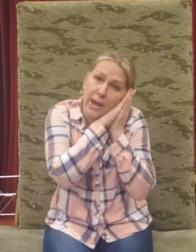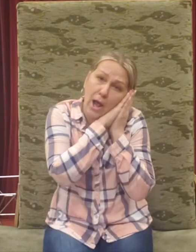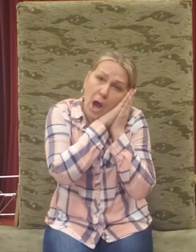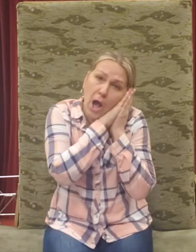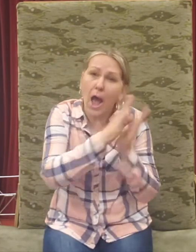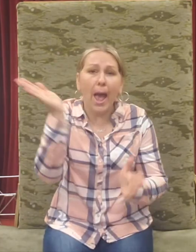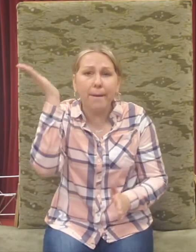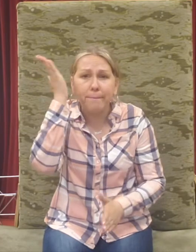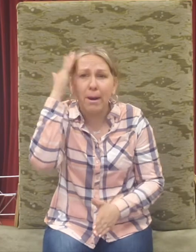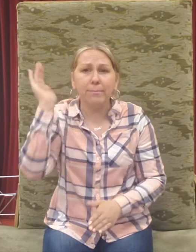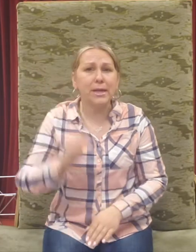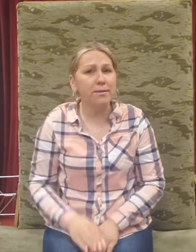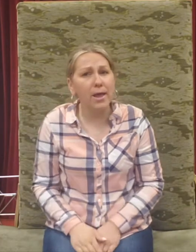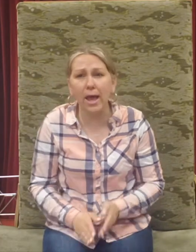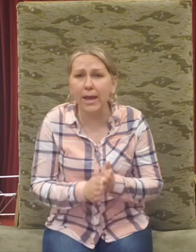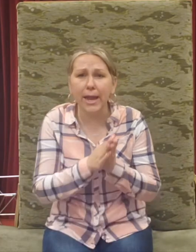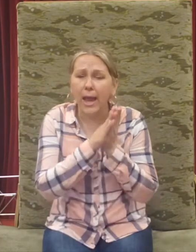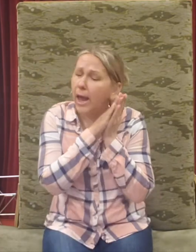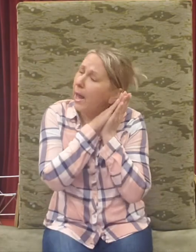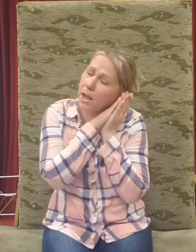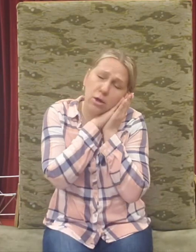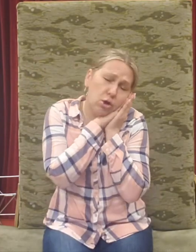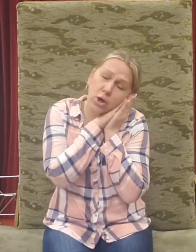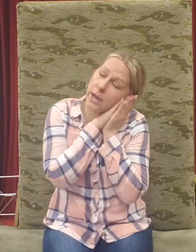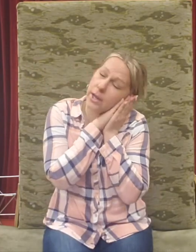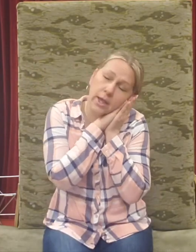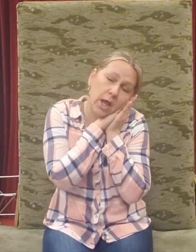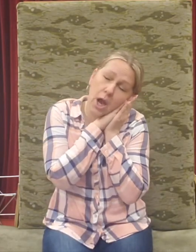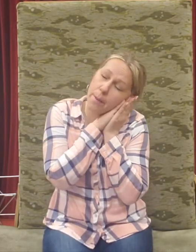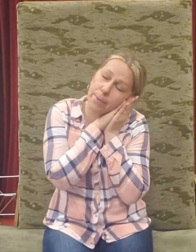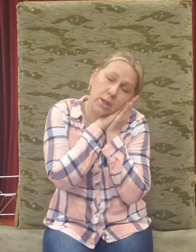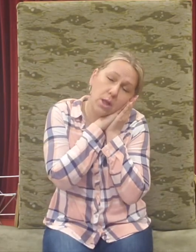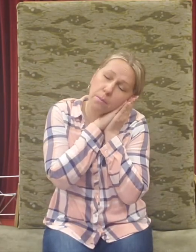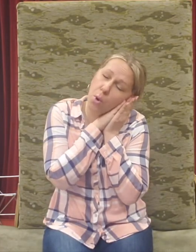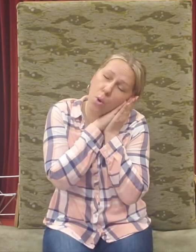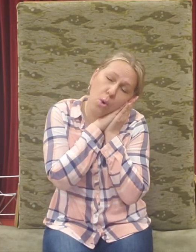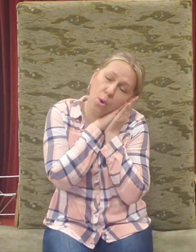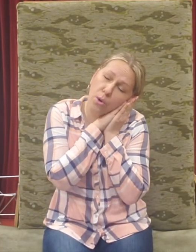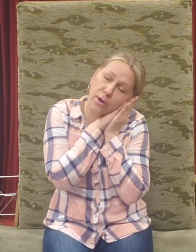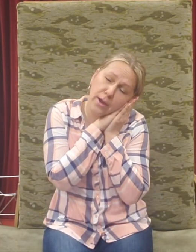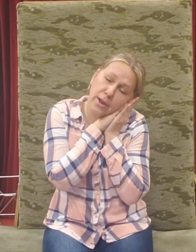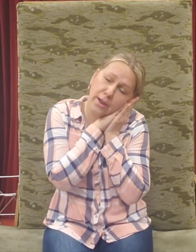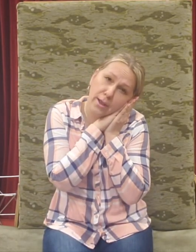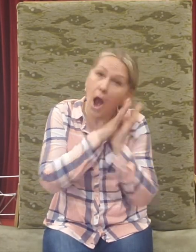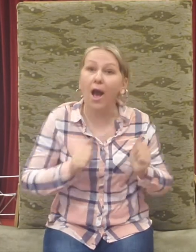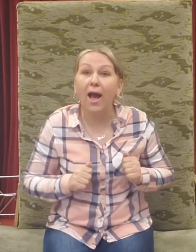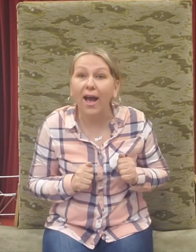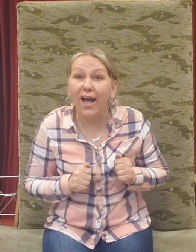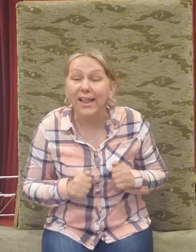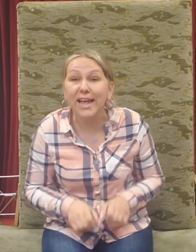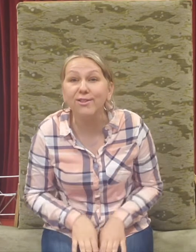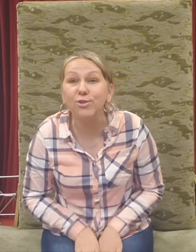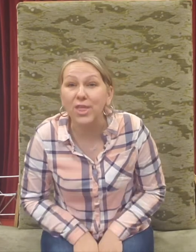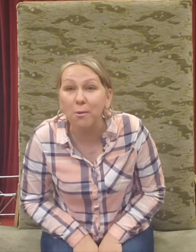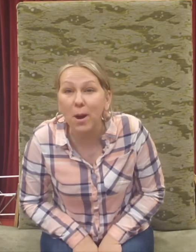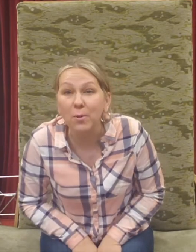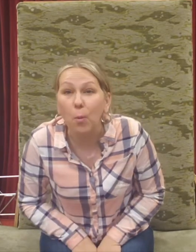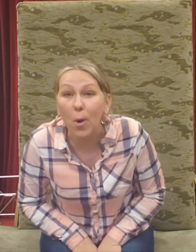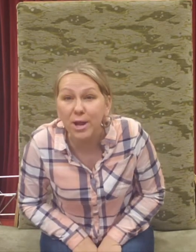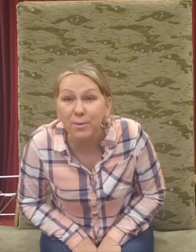and bumped his head and couldn't get up in the morning let's do that one one more